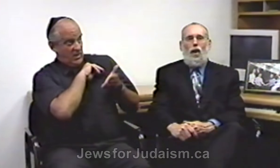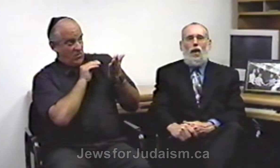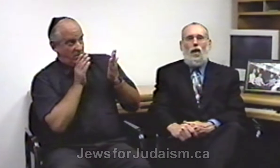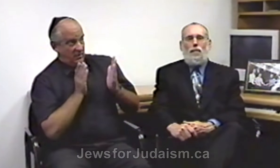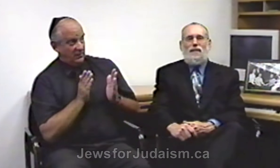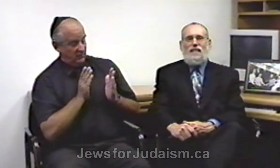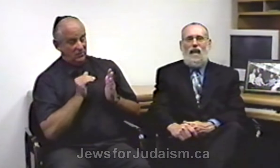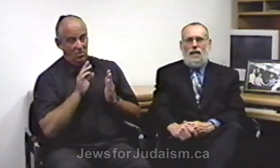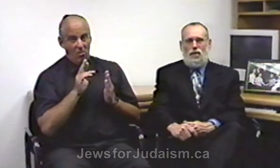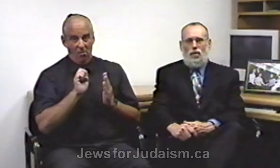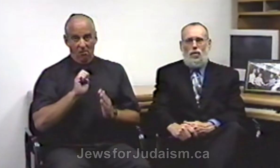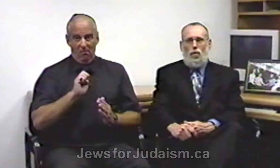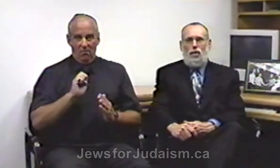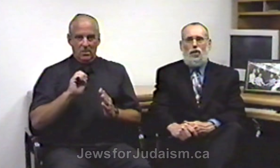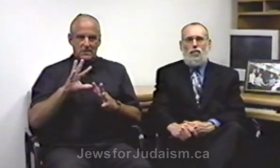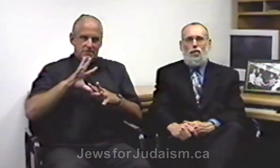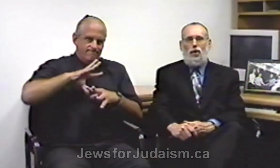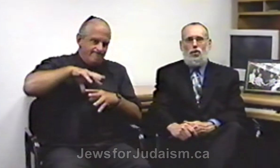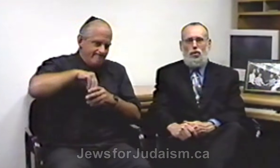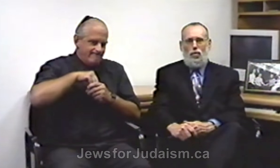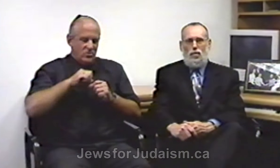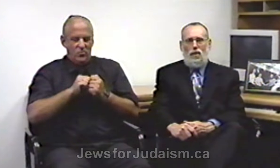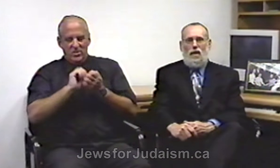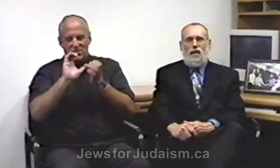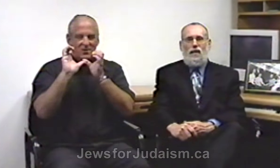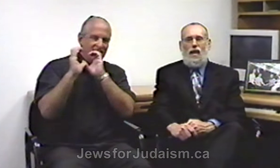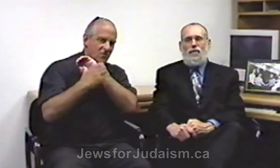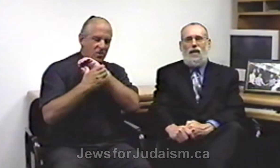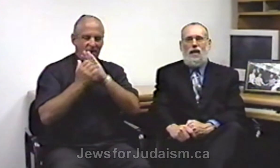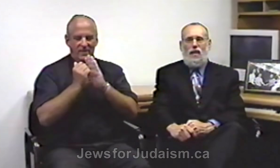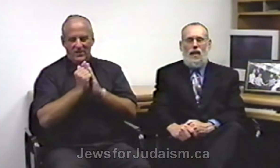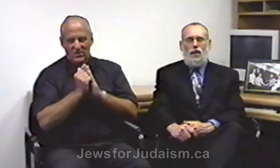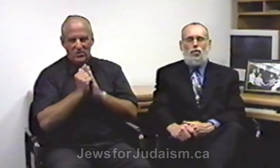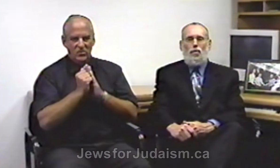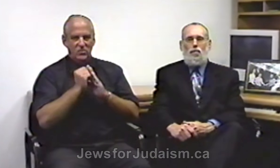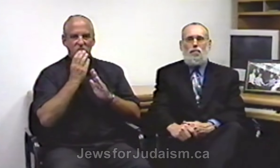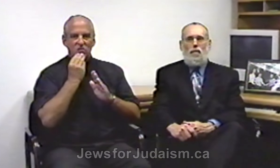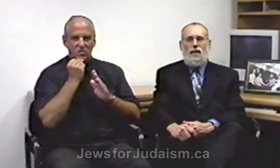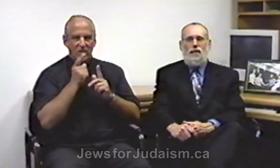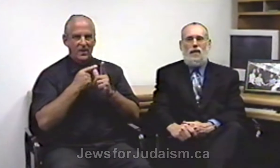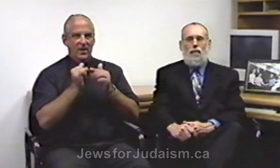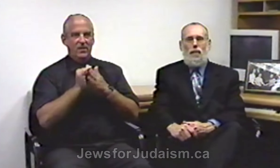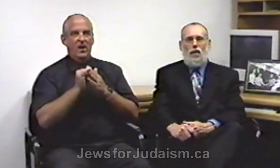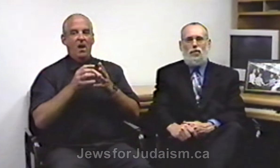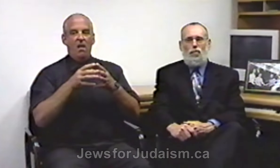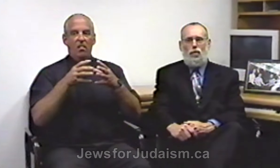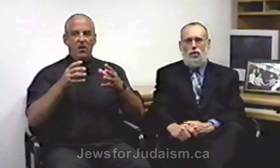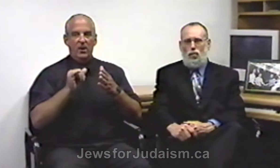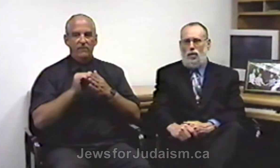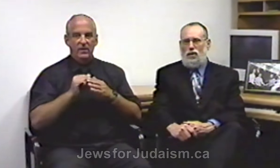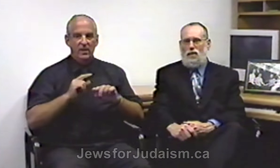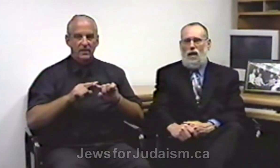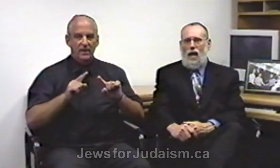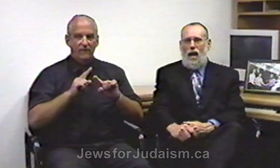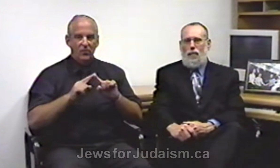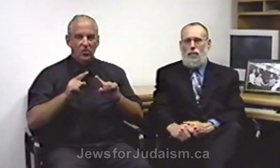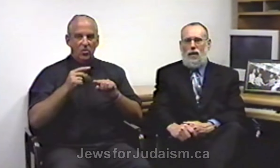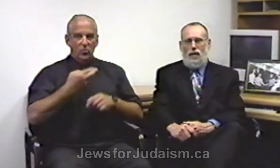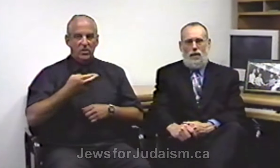obsessed with converting Jews, they have dedicated tremendous amounts of resources and money